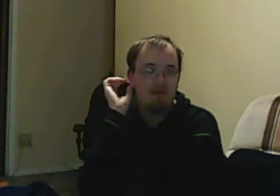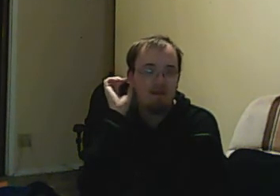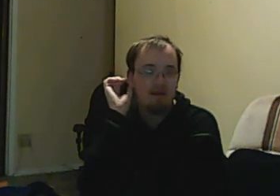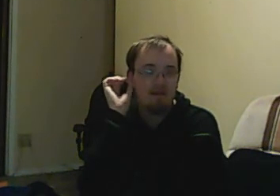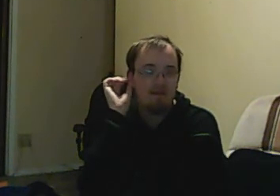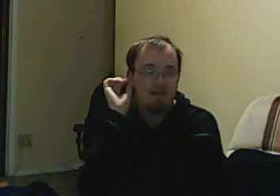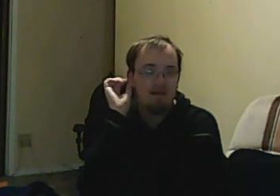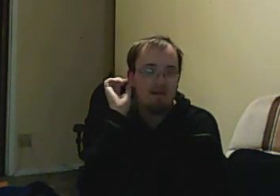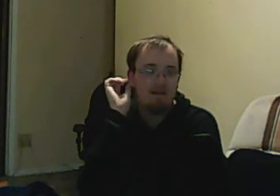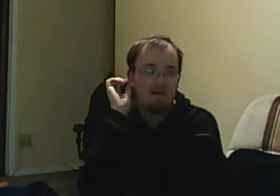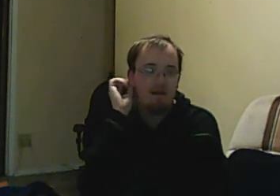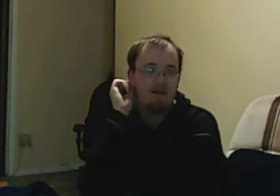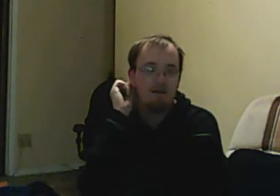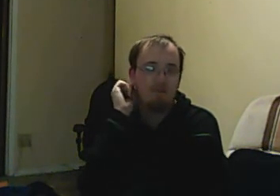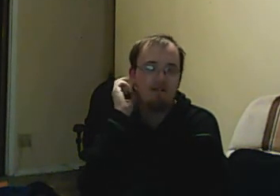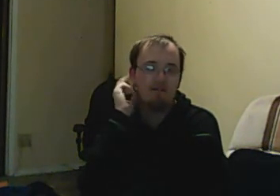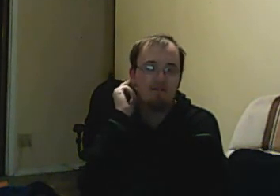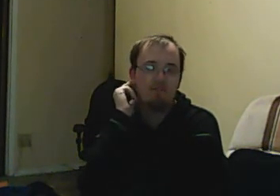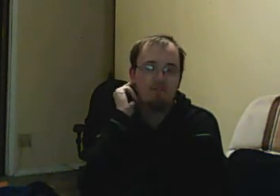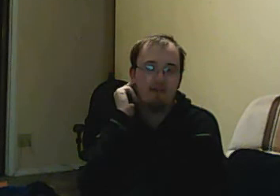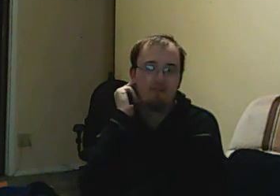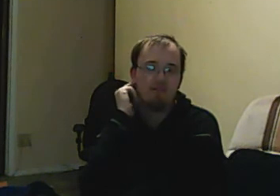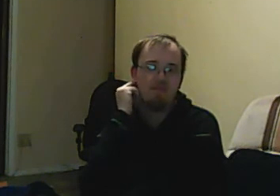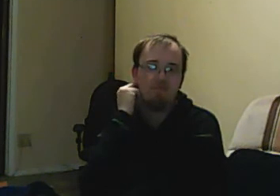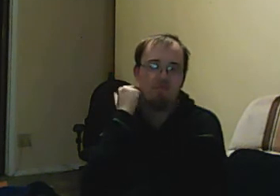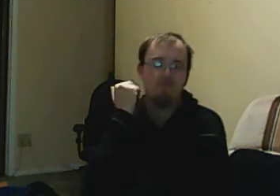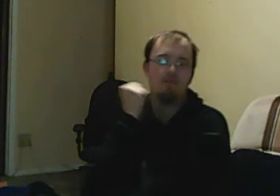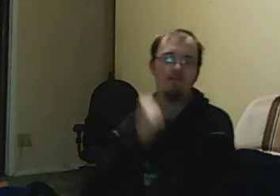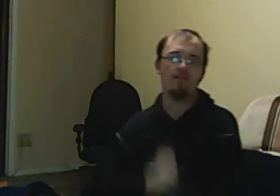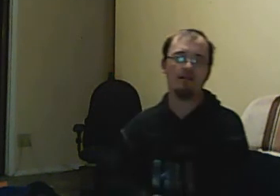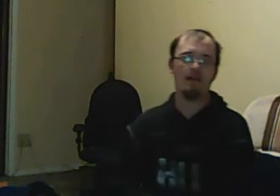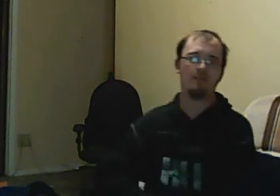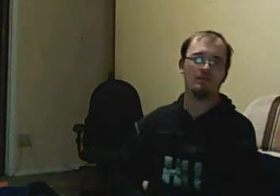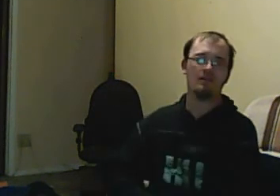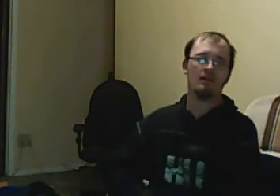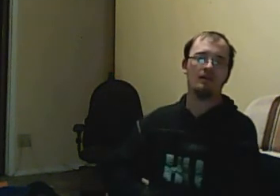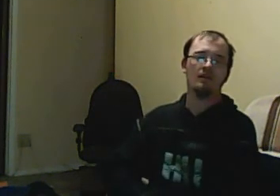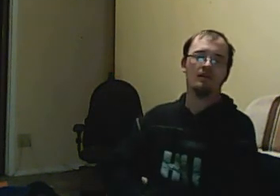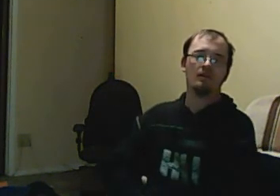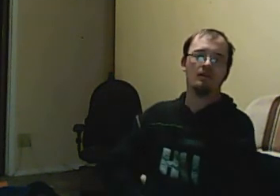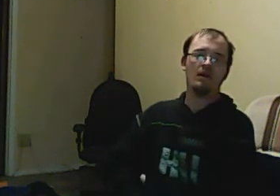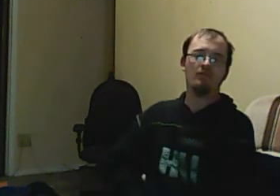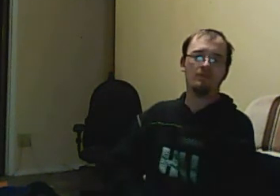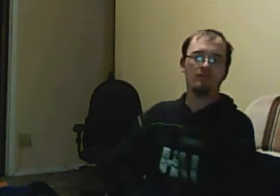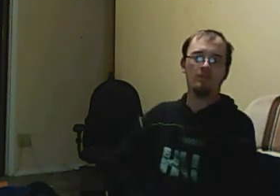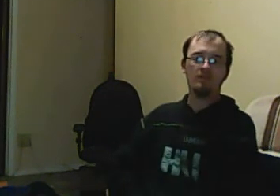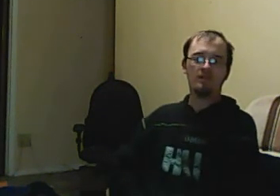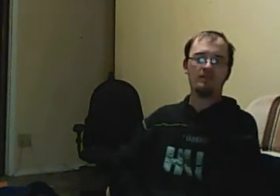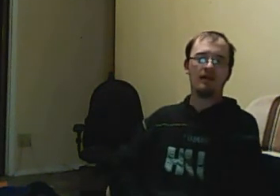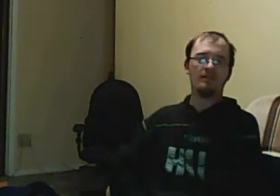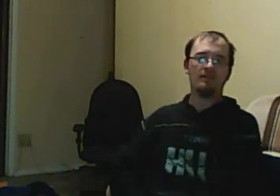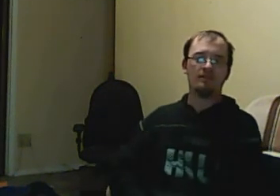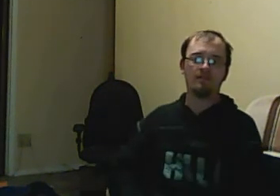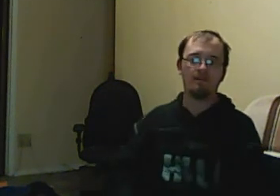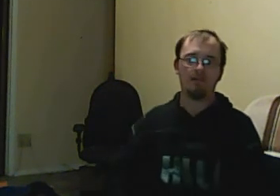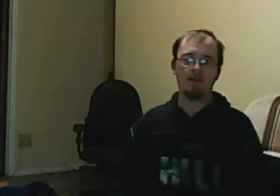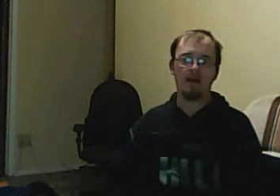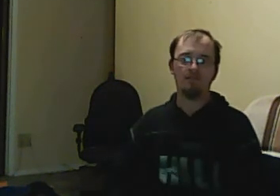think about it. And then I basically say, go cameras and we'll see what instinct happens. Everyone goes, most of the Degrassi cast